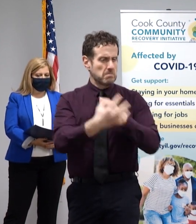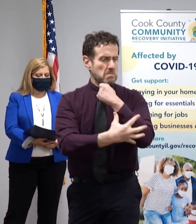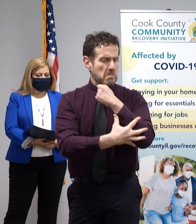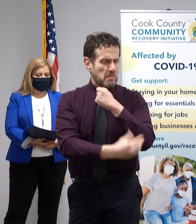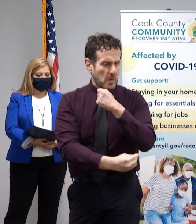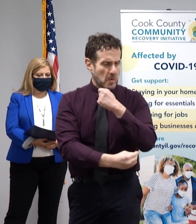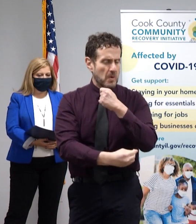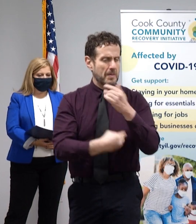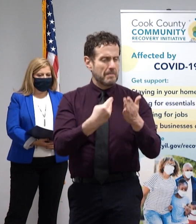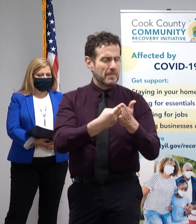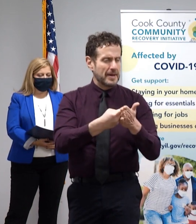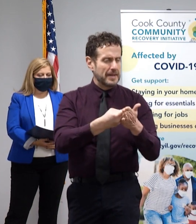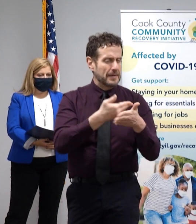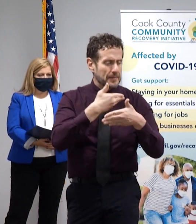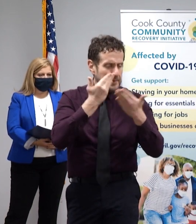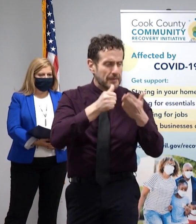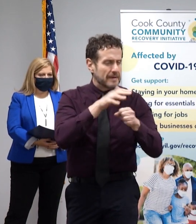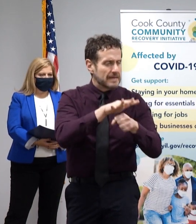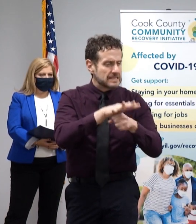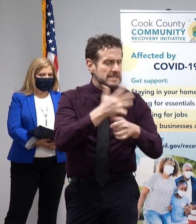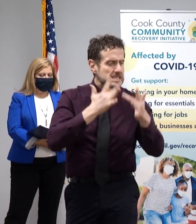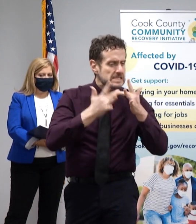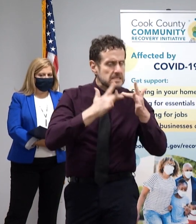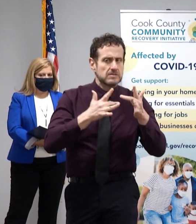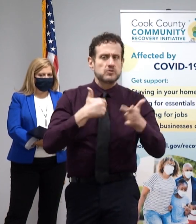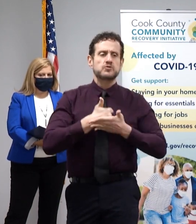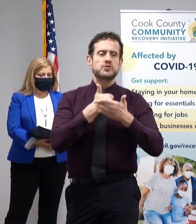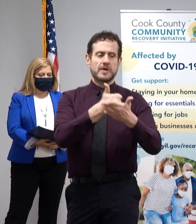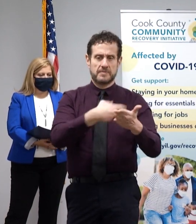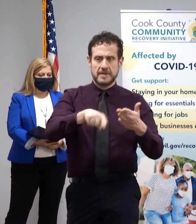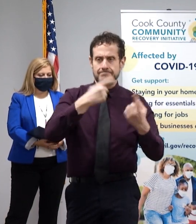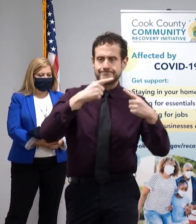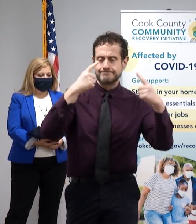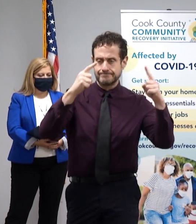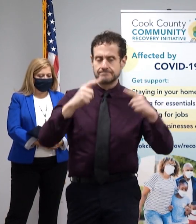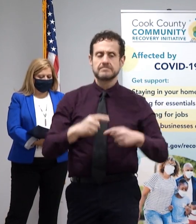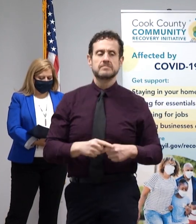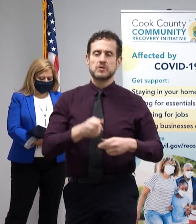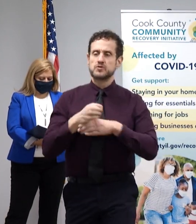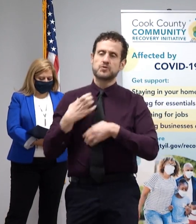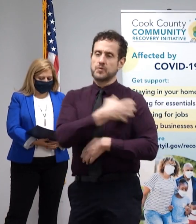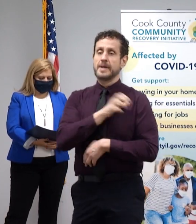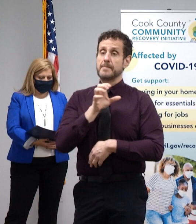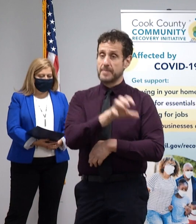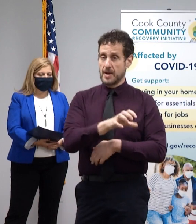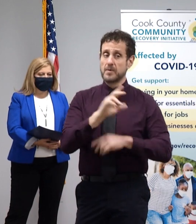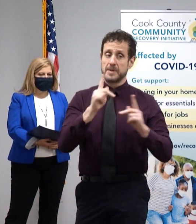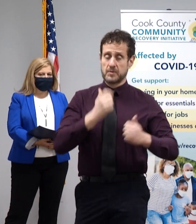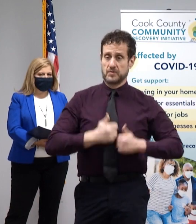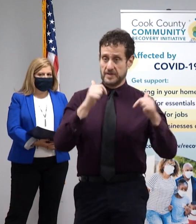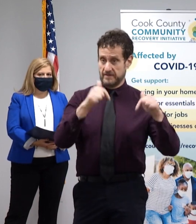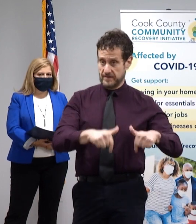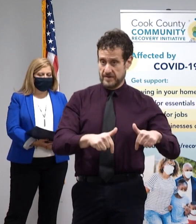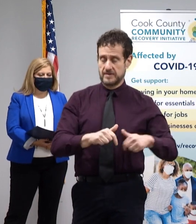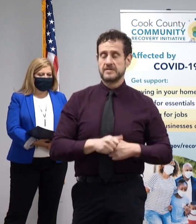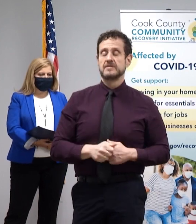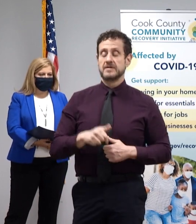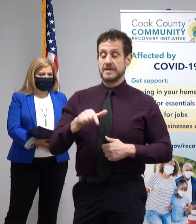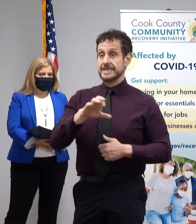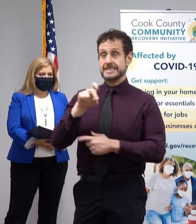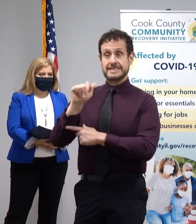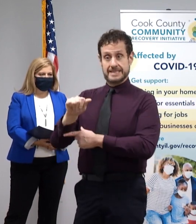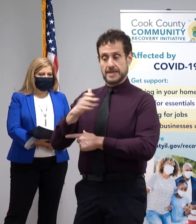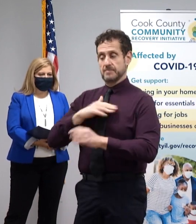low-income communities empower our residents and citizens. At CETA, we are proud to